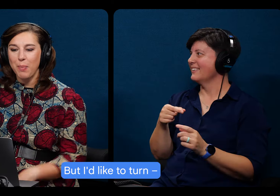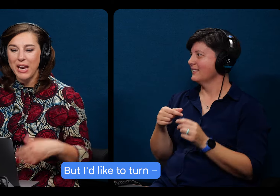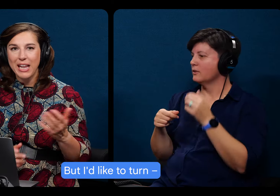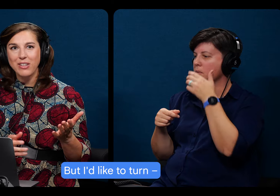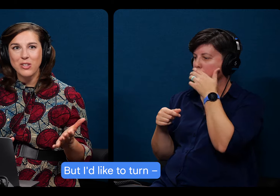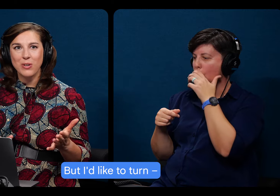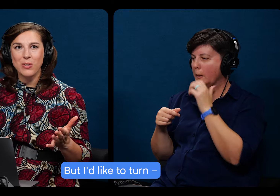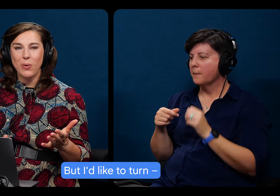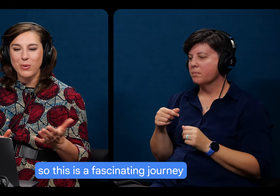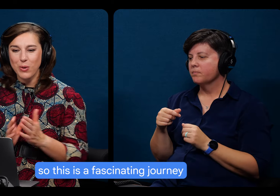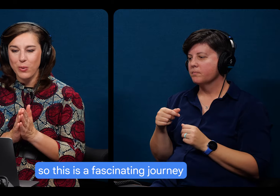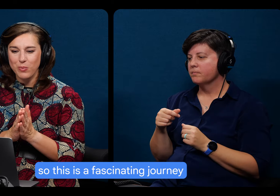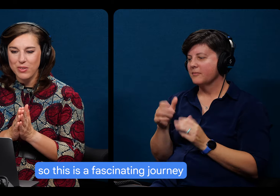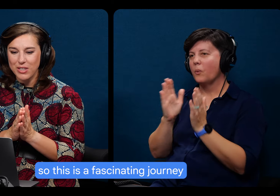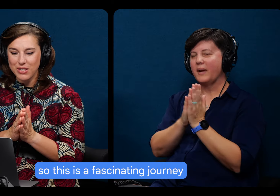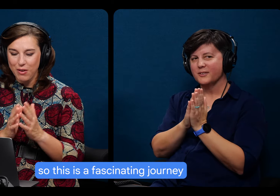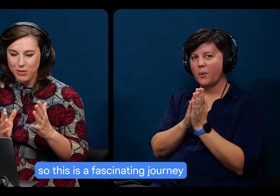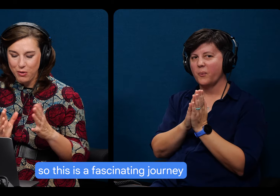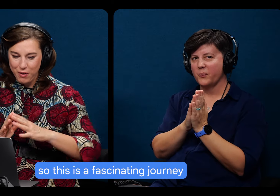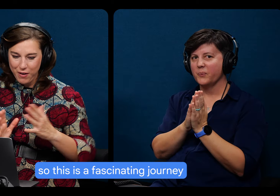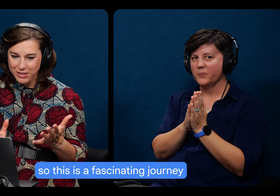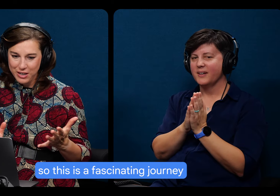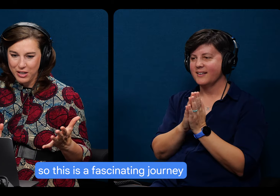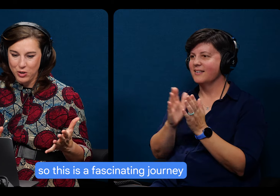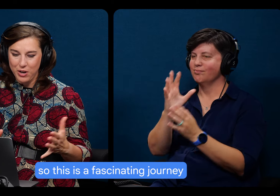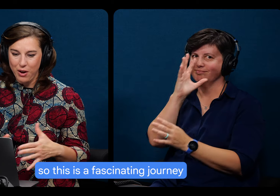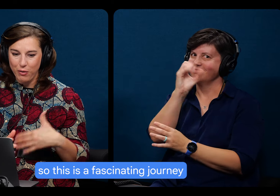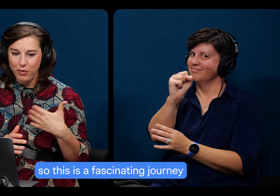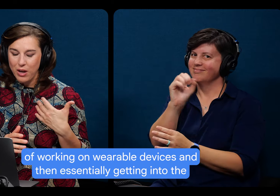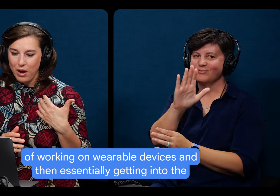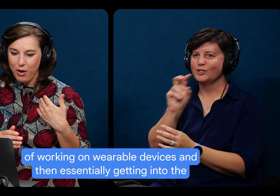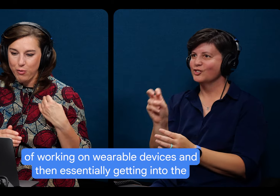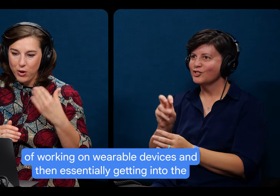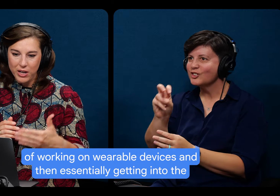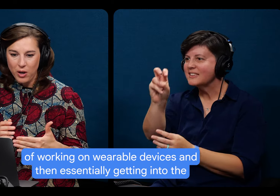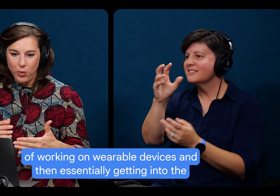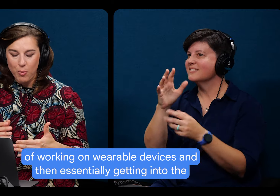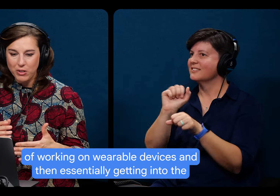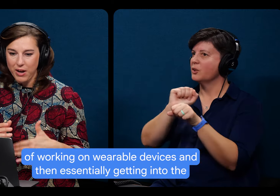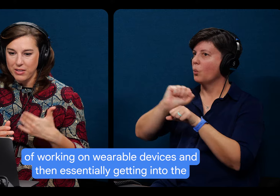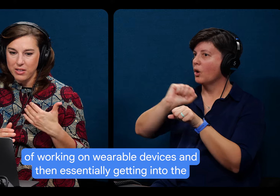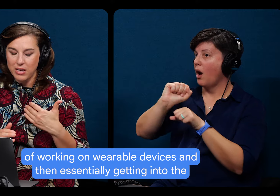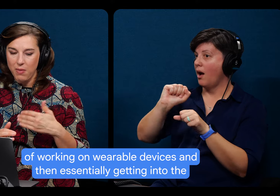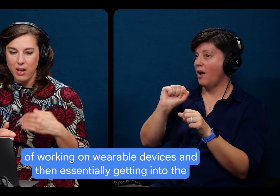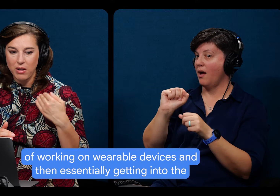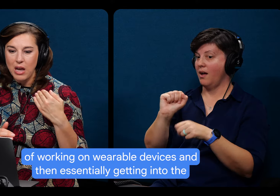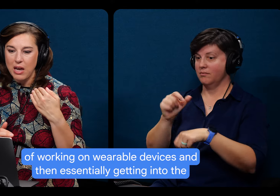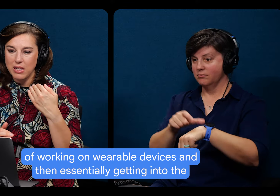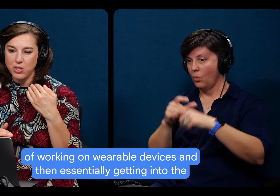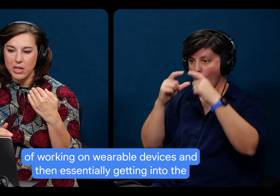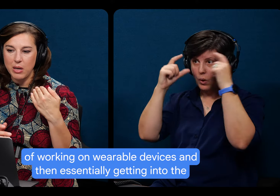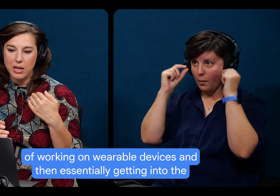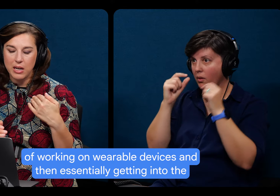But I'd like to turn. So this is a fascinating journey of working on wearable devices and then